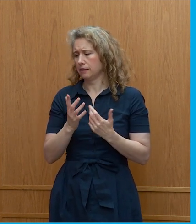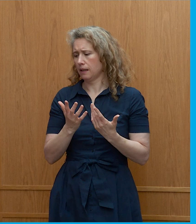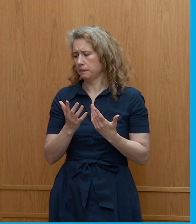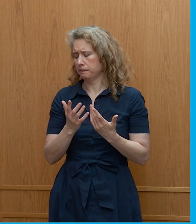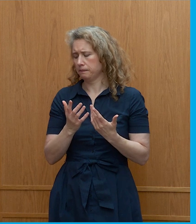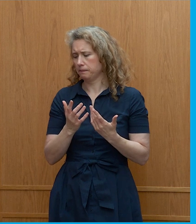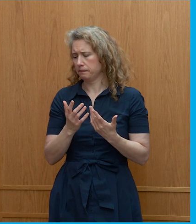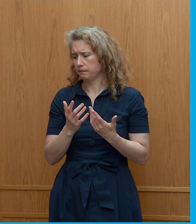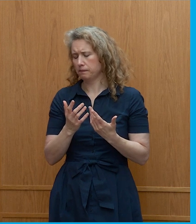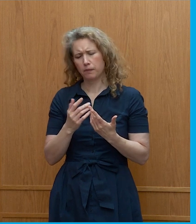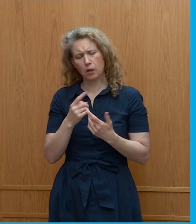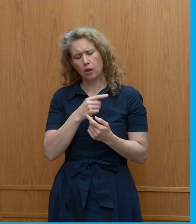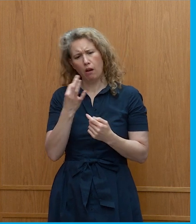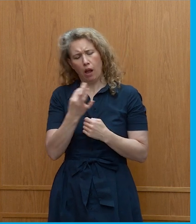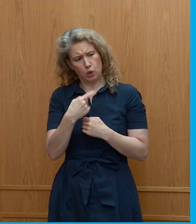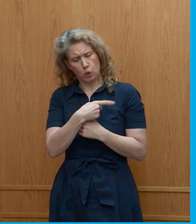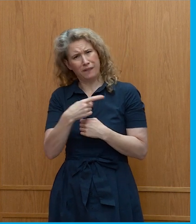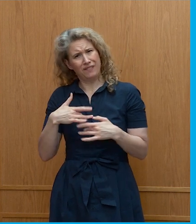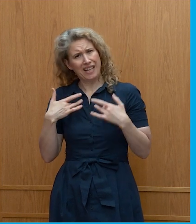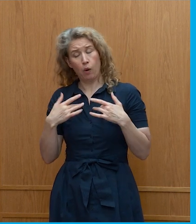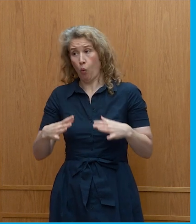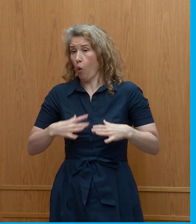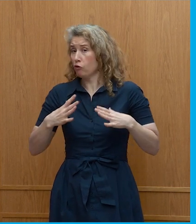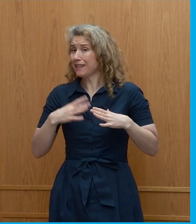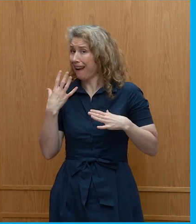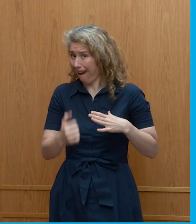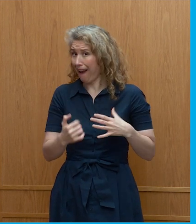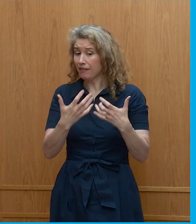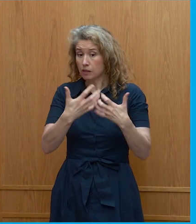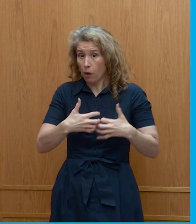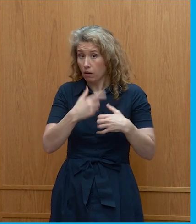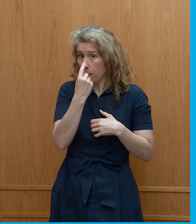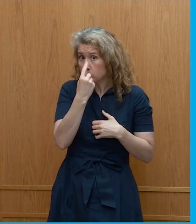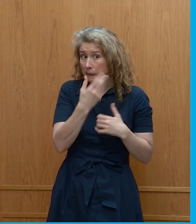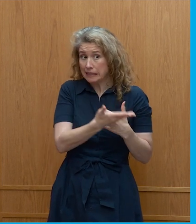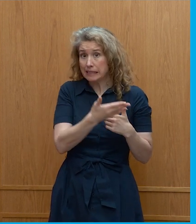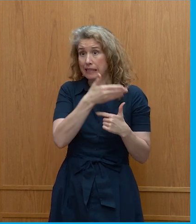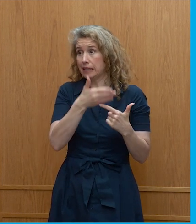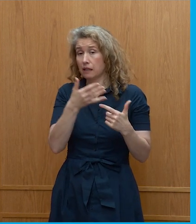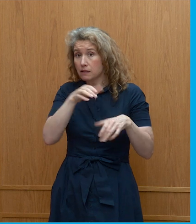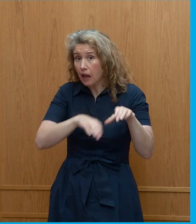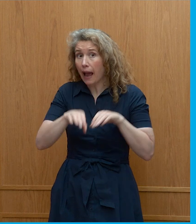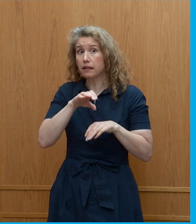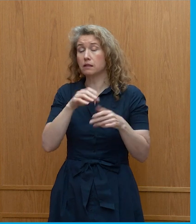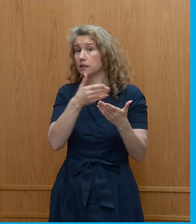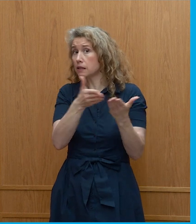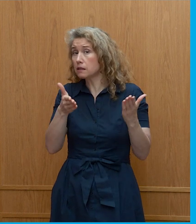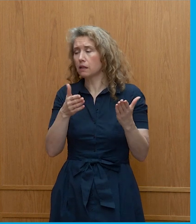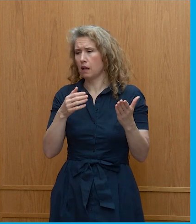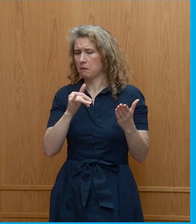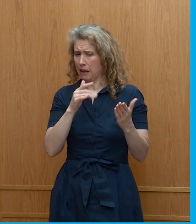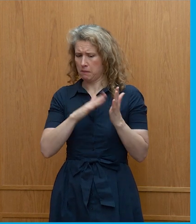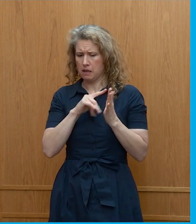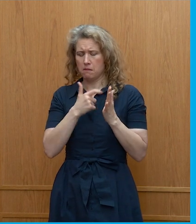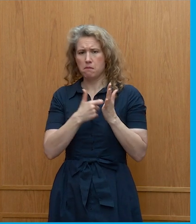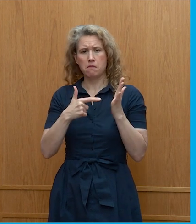And do you feel that we already have the science and technology? And perhaps, Anne-Martha, you could elaborate on that,